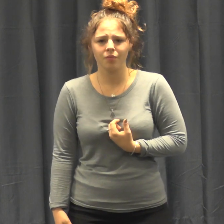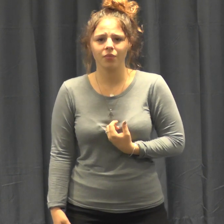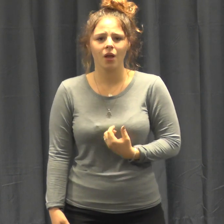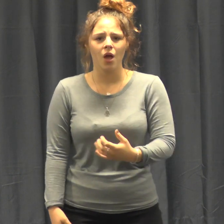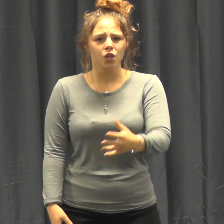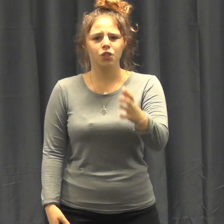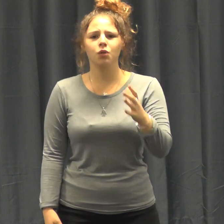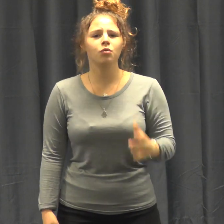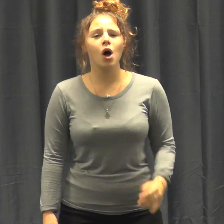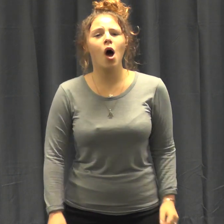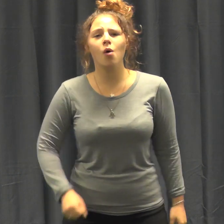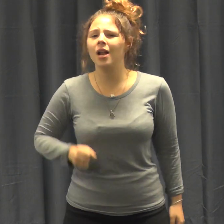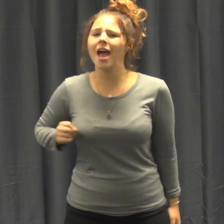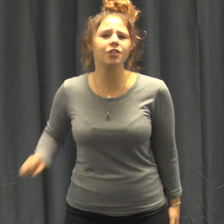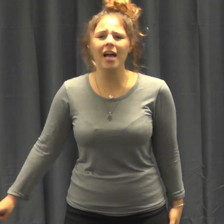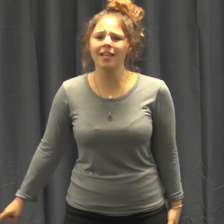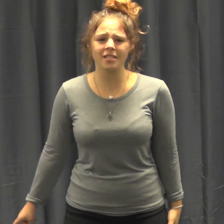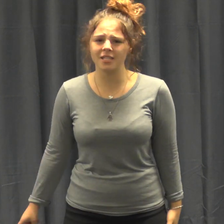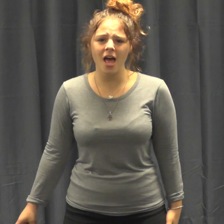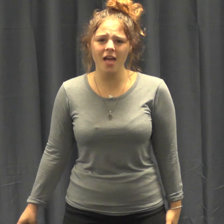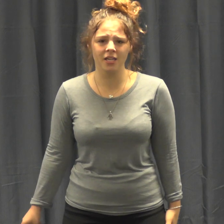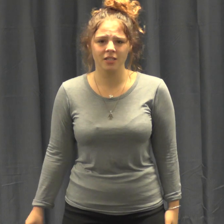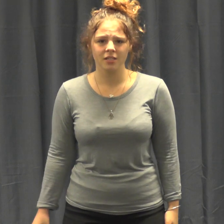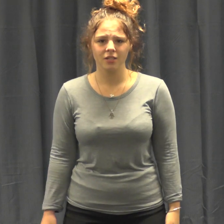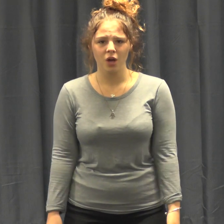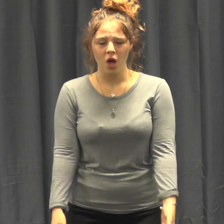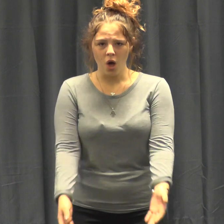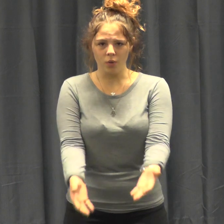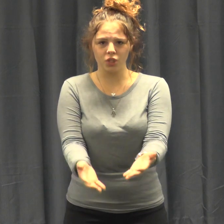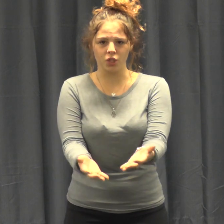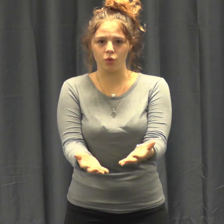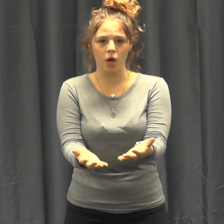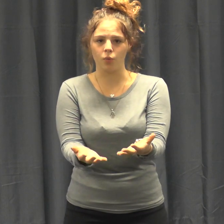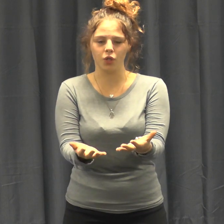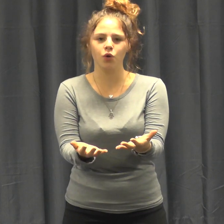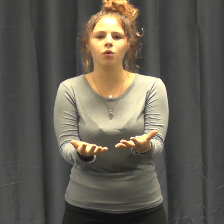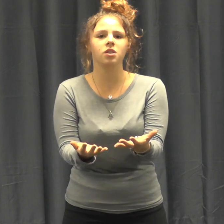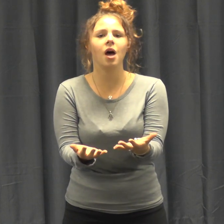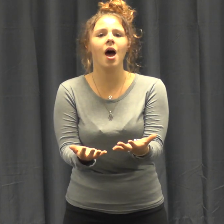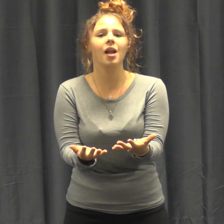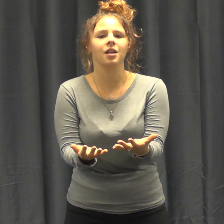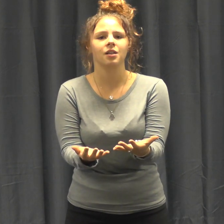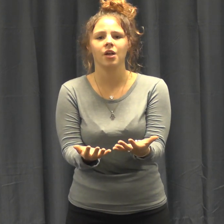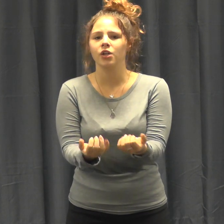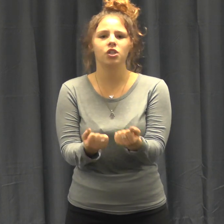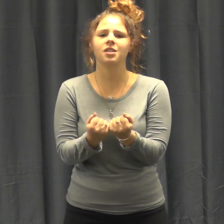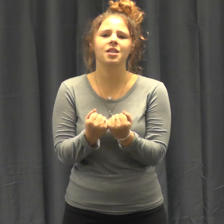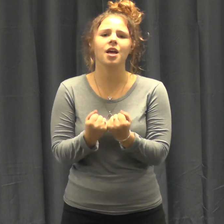Do you know what Angelica said? She knew what you've done She said,